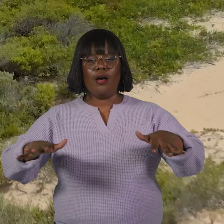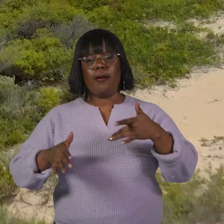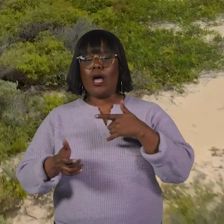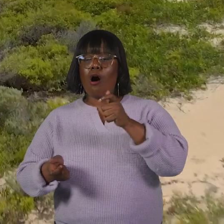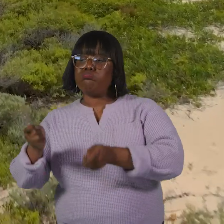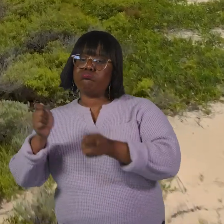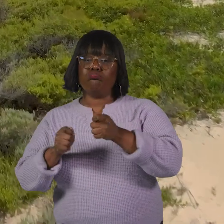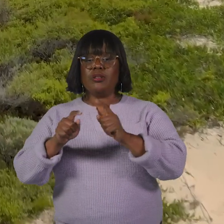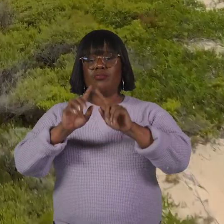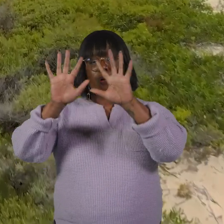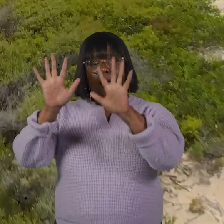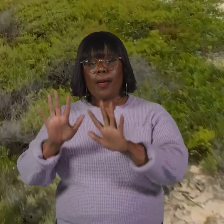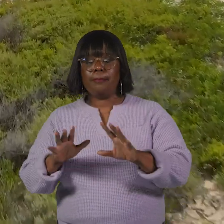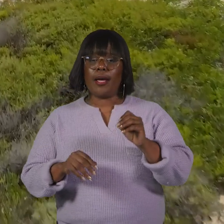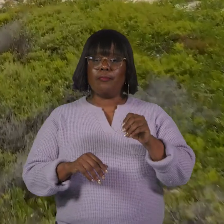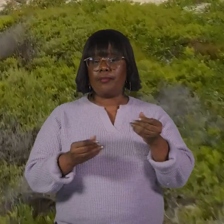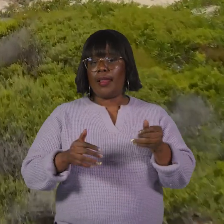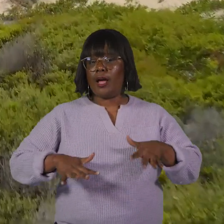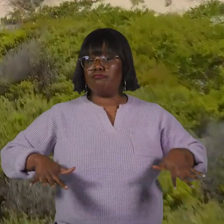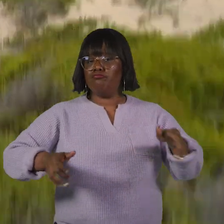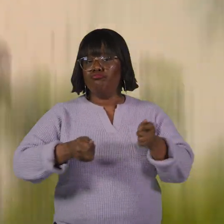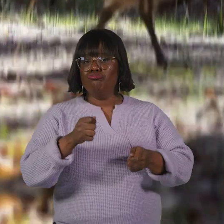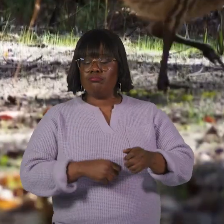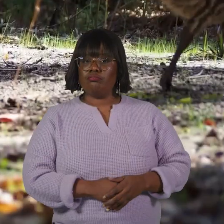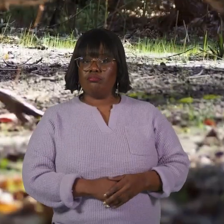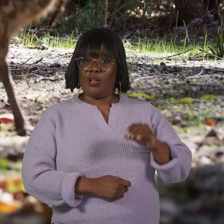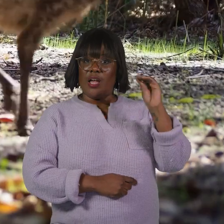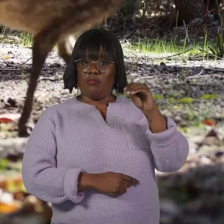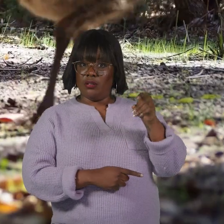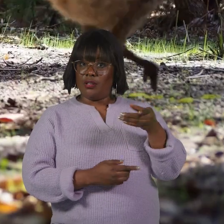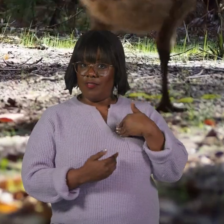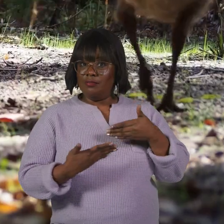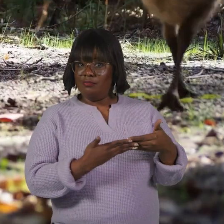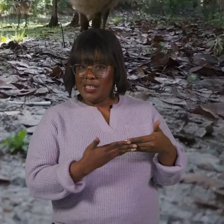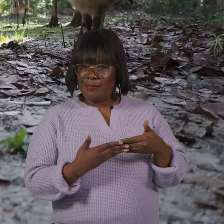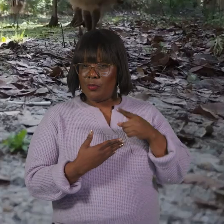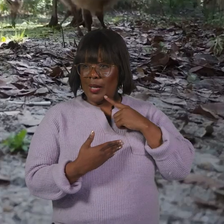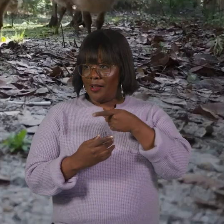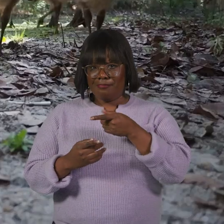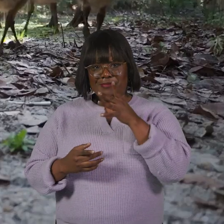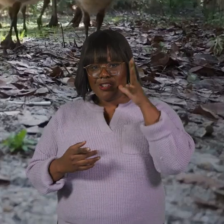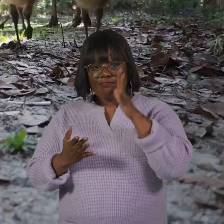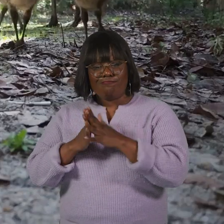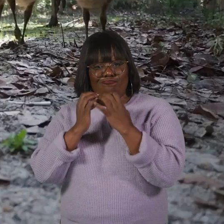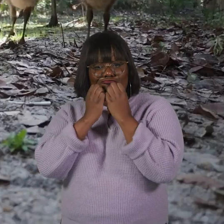adapting to various climates and landscapes. When emus have babies, they are really caring parents.